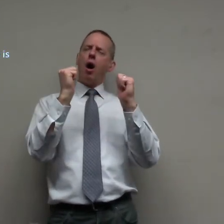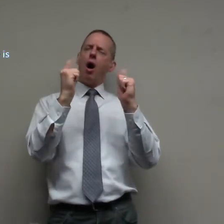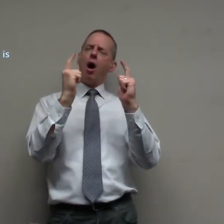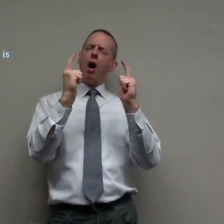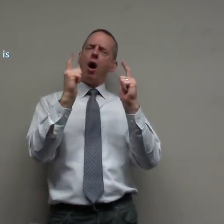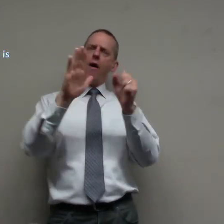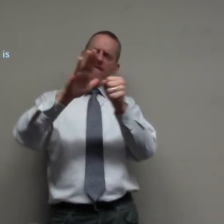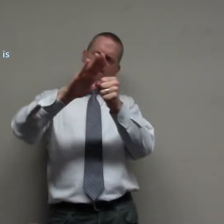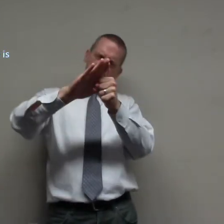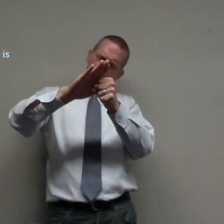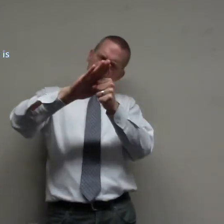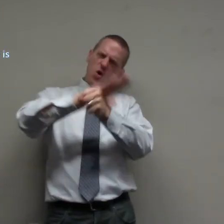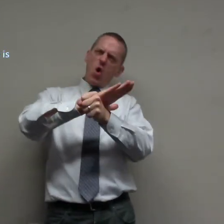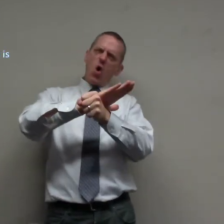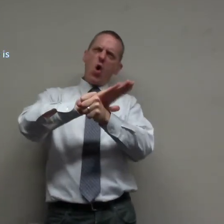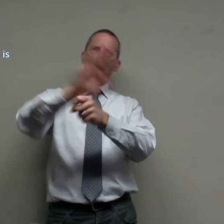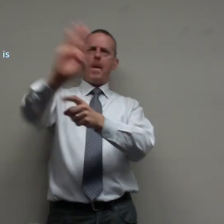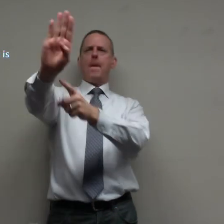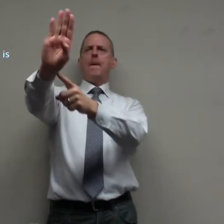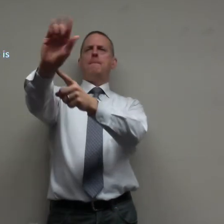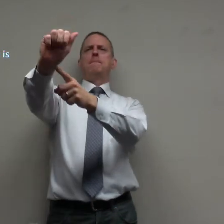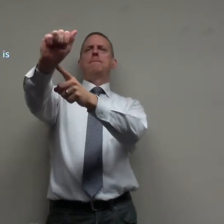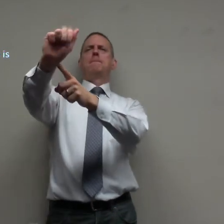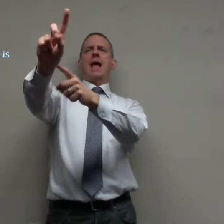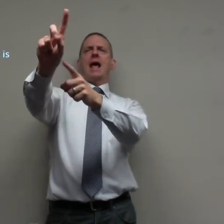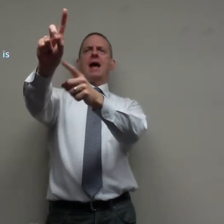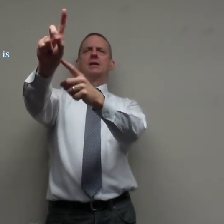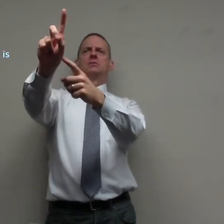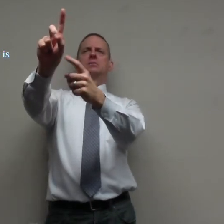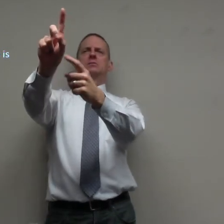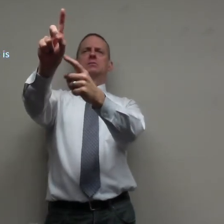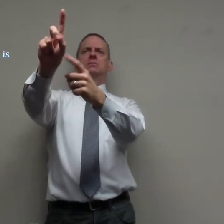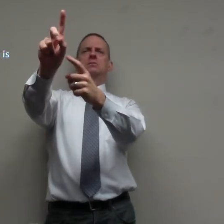people as a whole are all full of bad